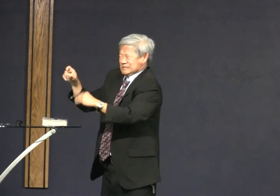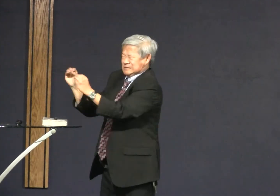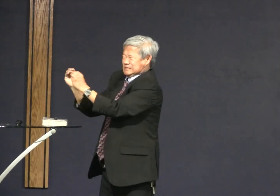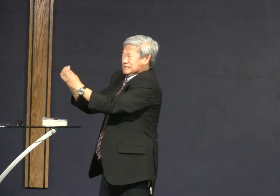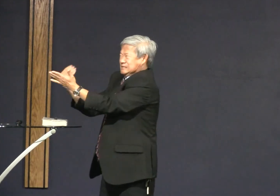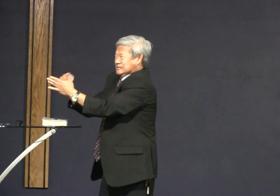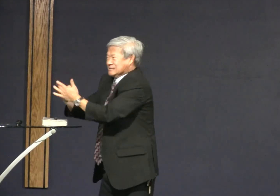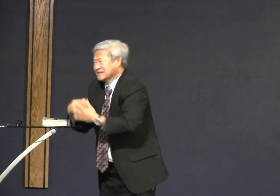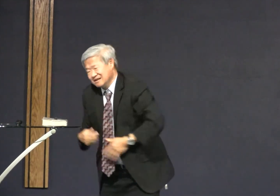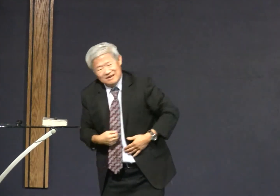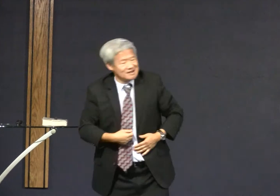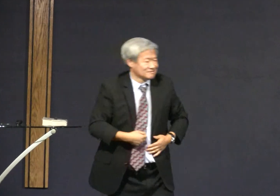still upset up